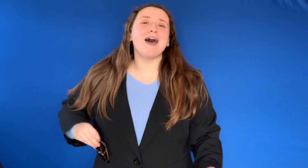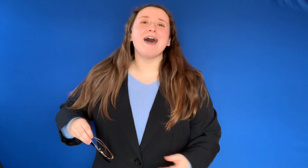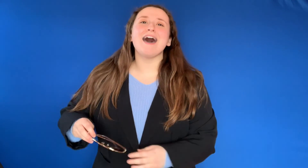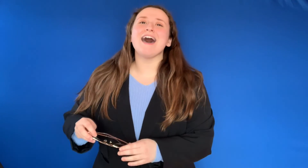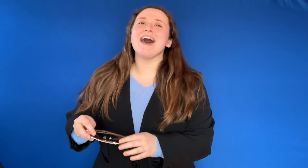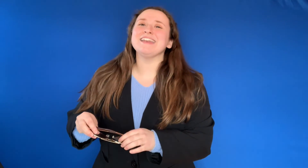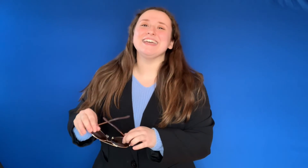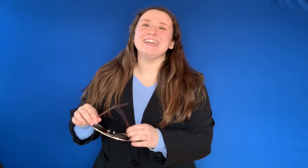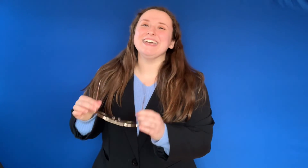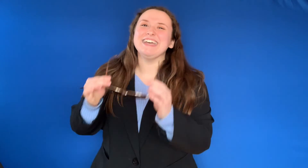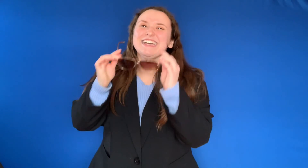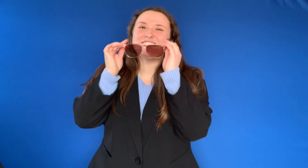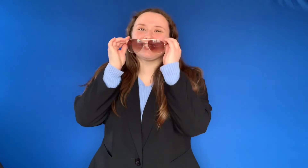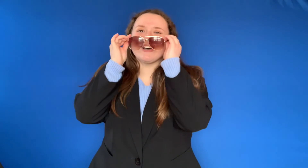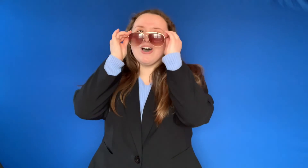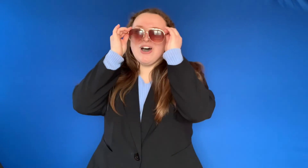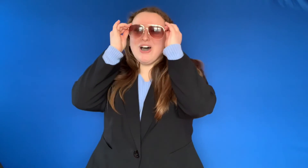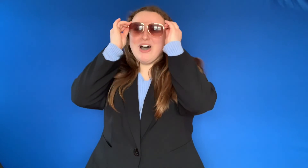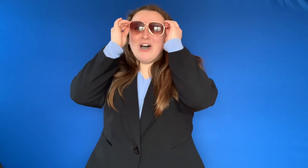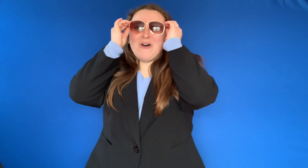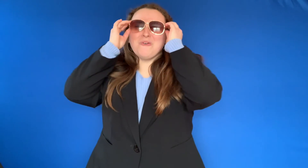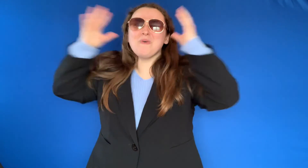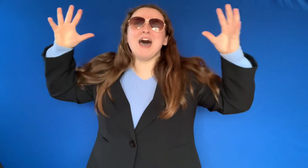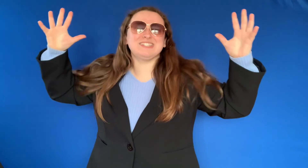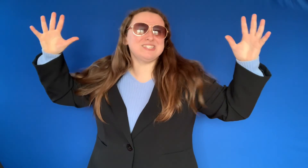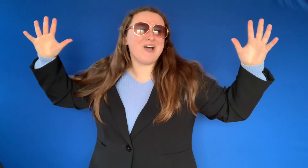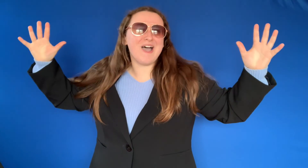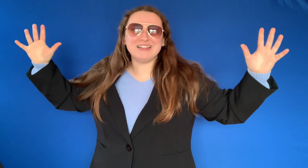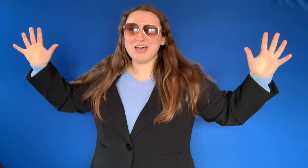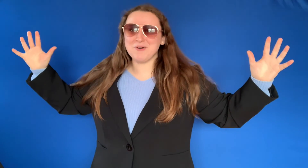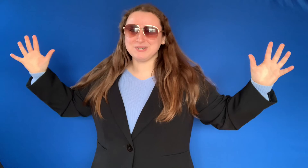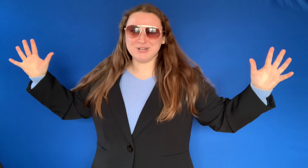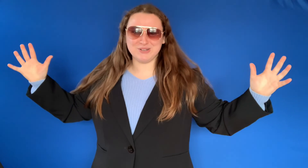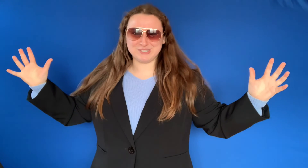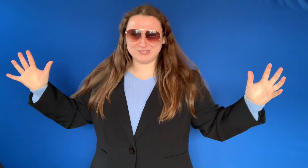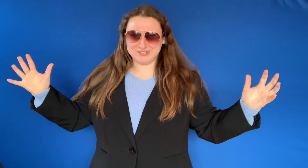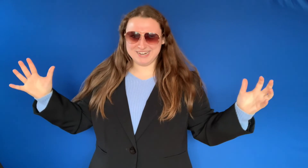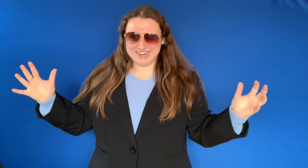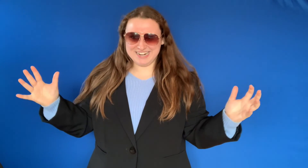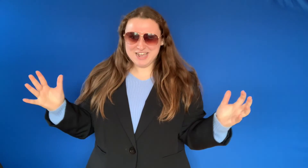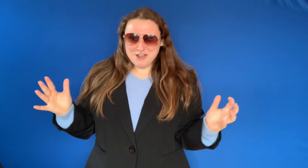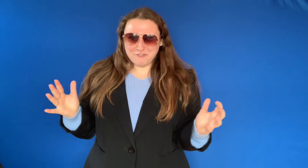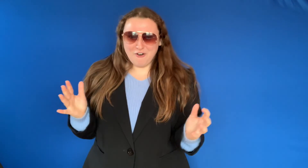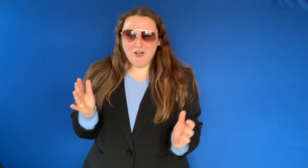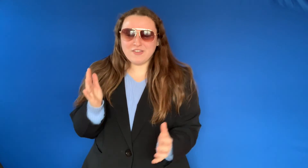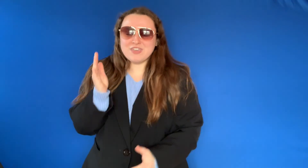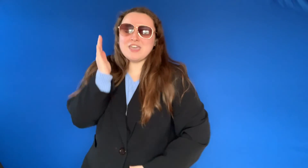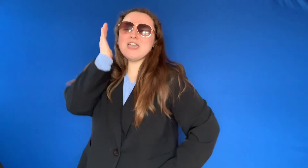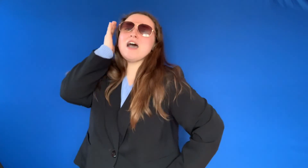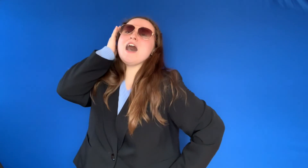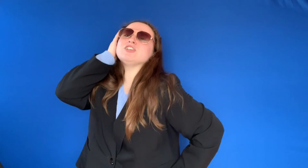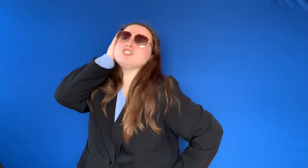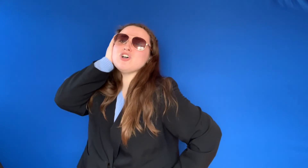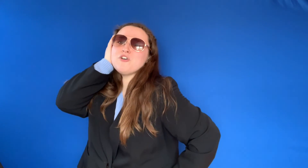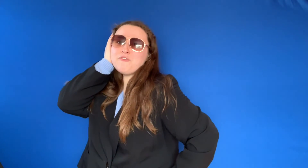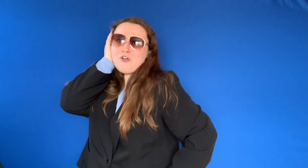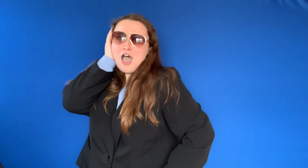it! So watch your local screen for the usher from